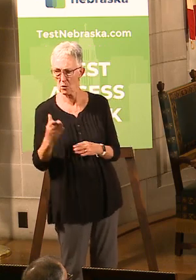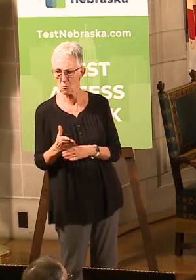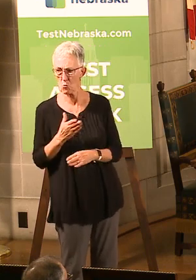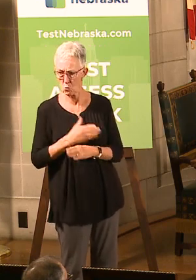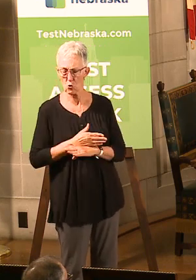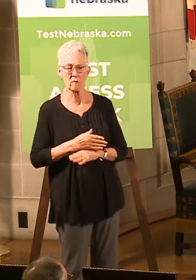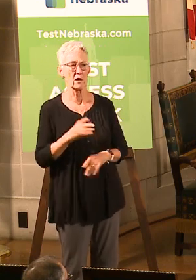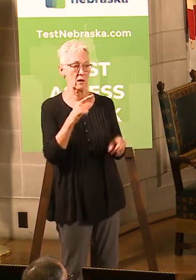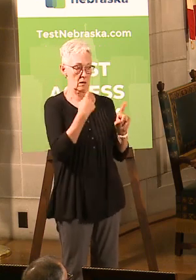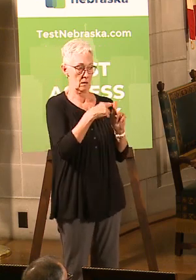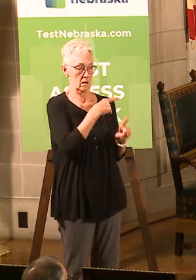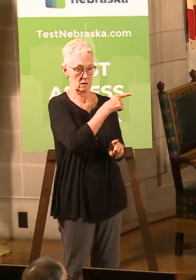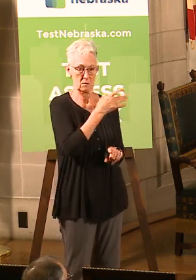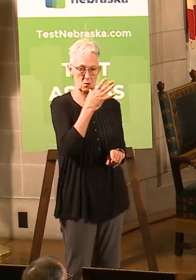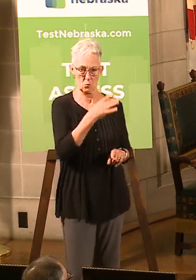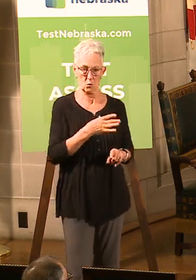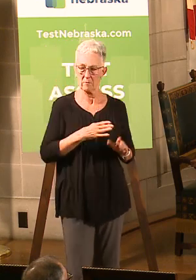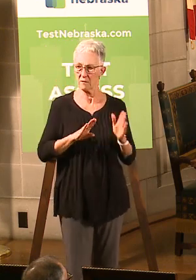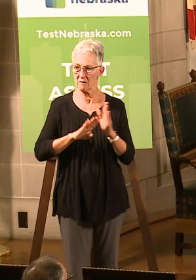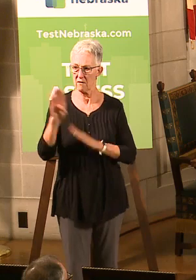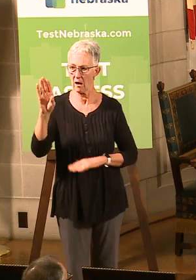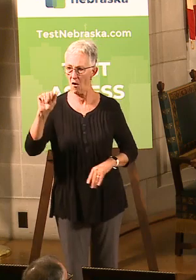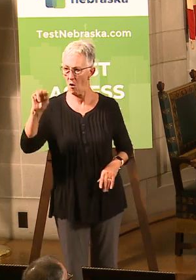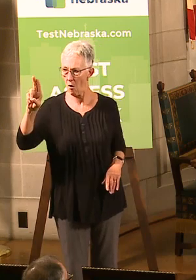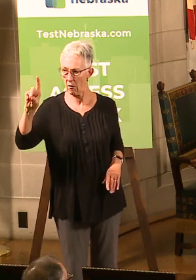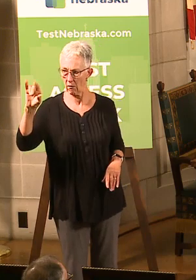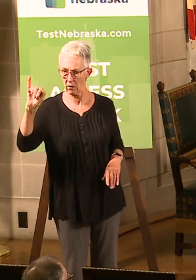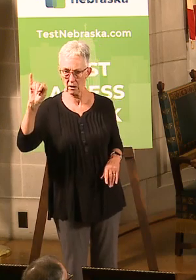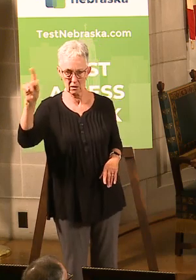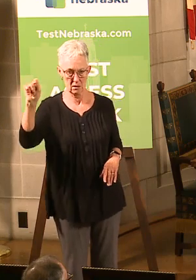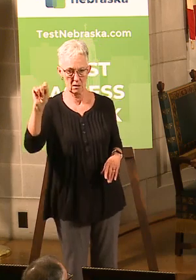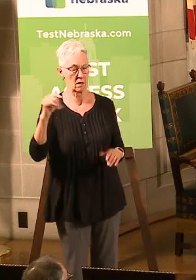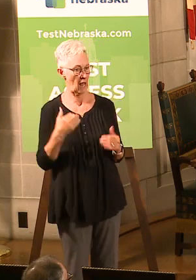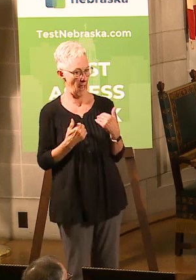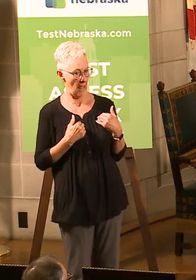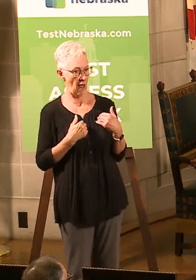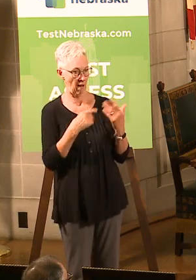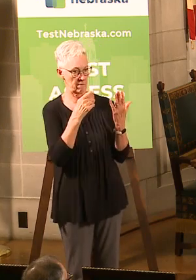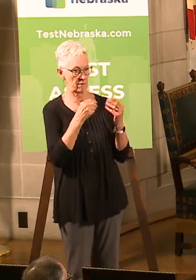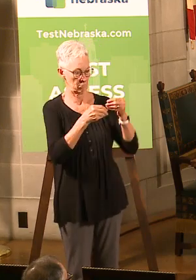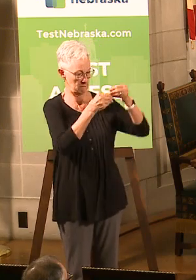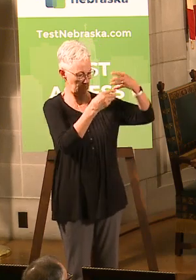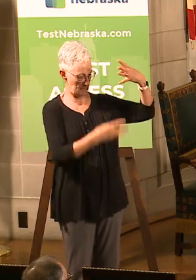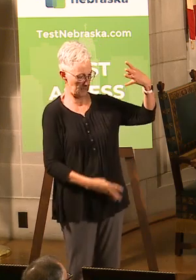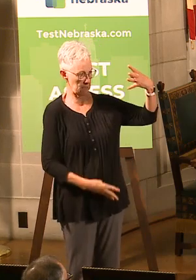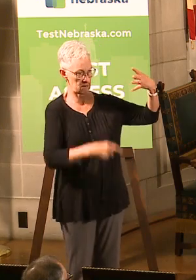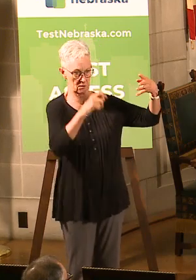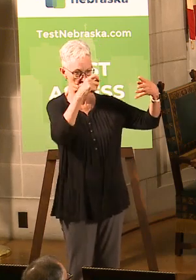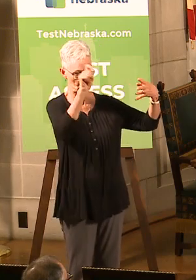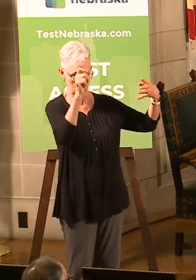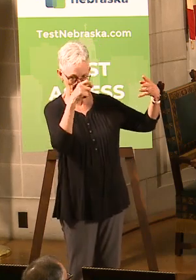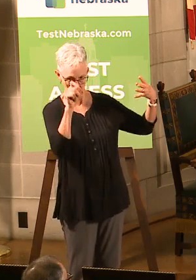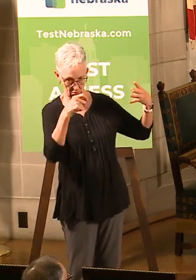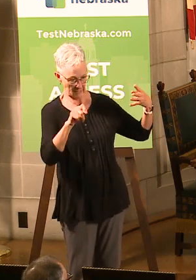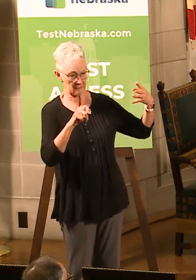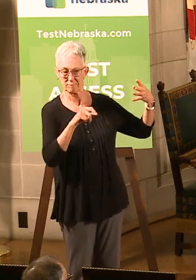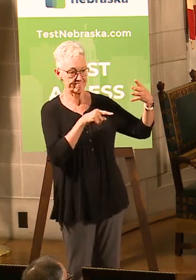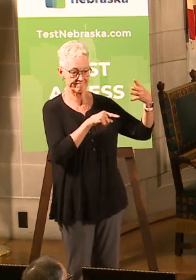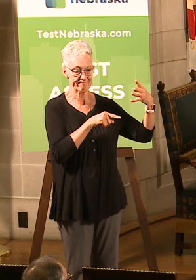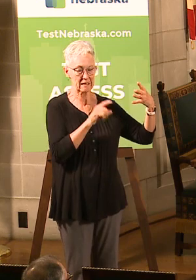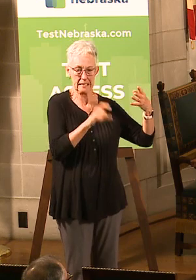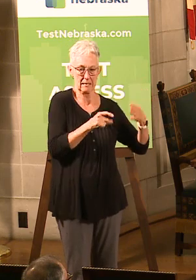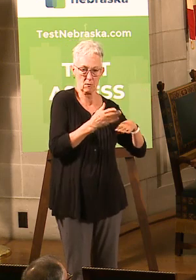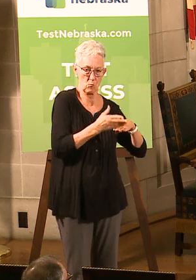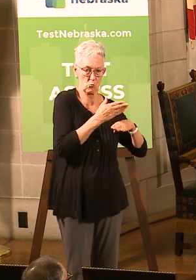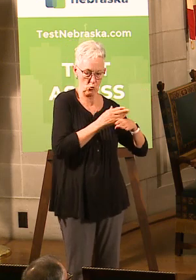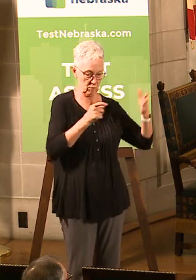developed an audit tool for OSHA to be able to do a checklist on the things they can be doing to improve. So there's a number of steps that we've taken at the state level